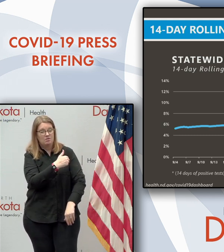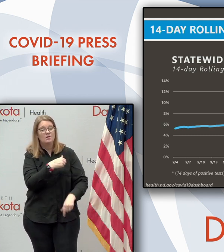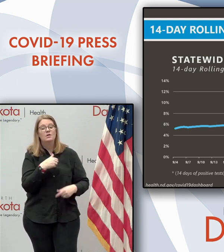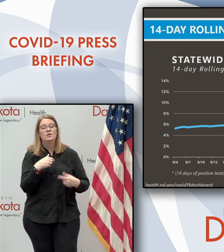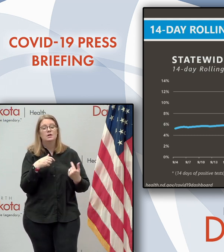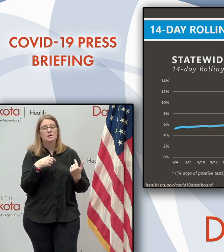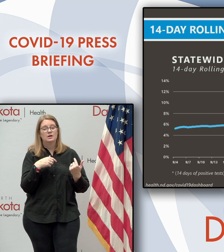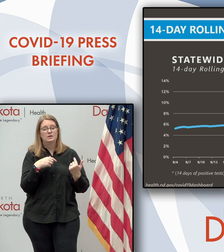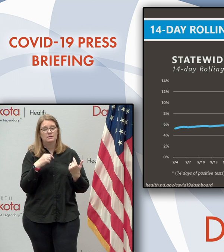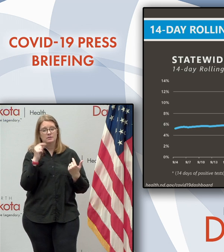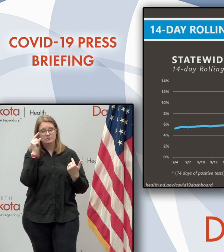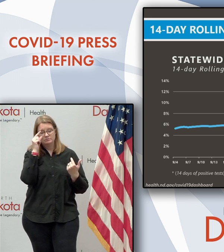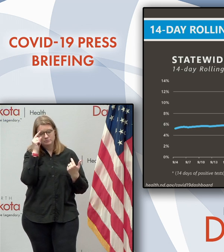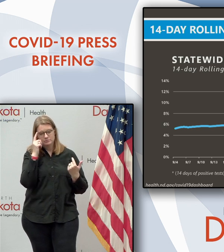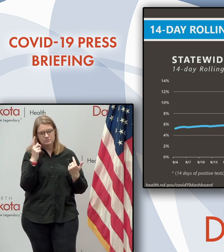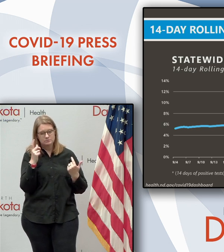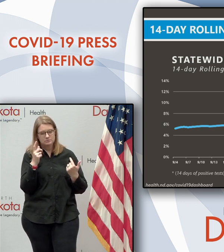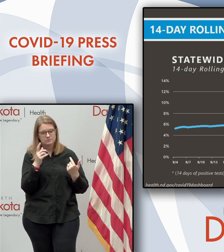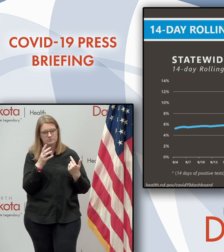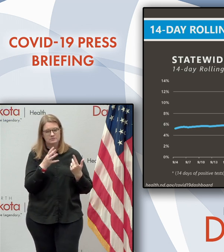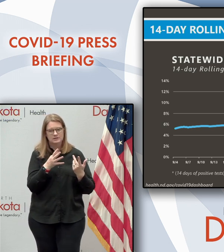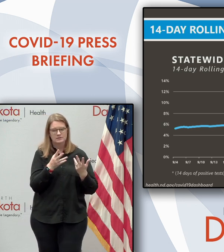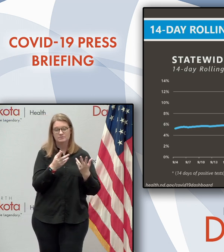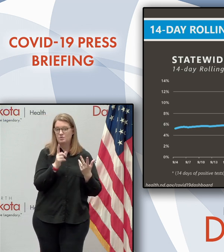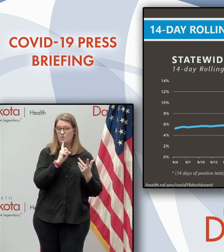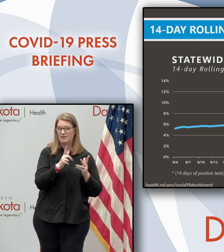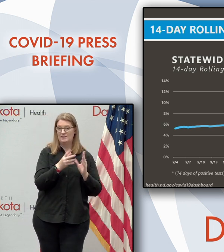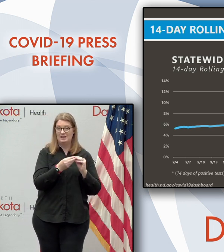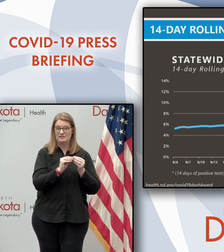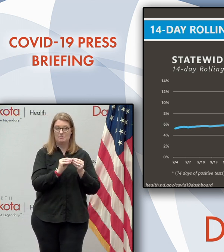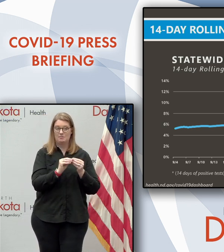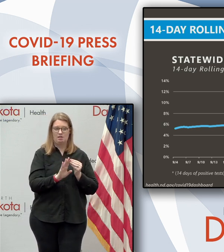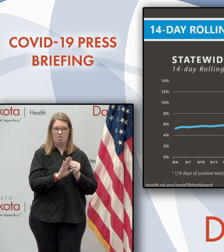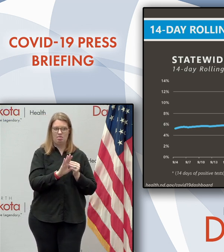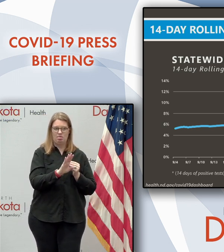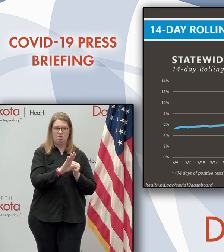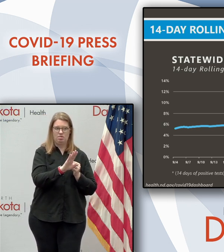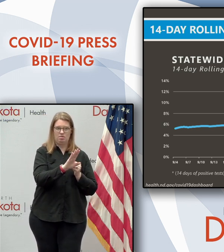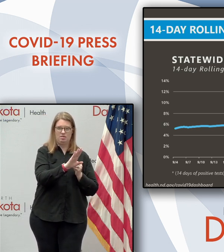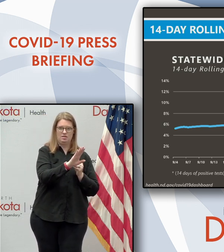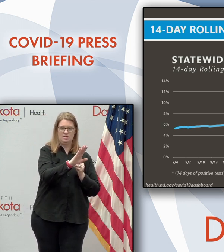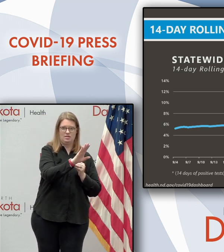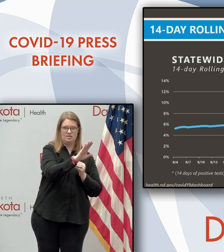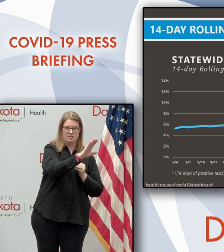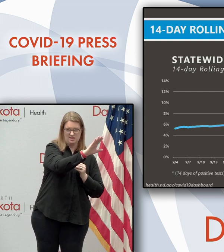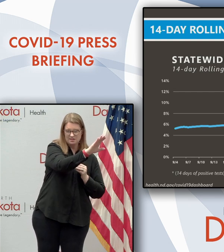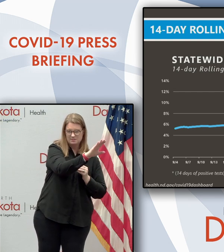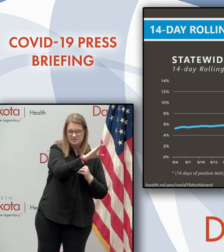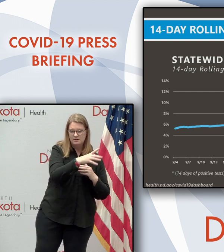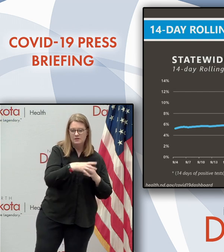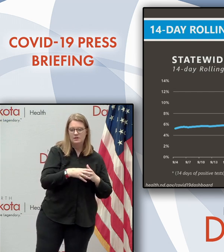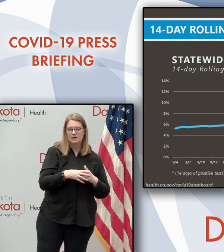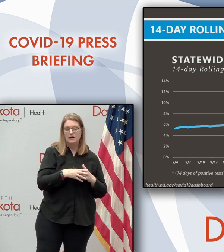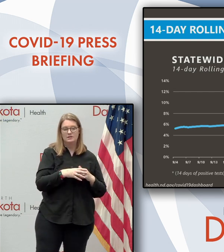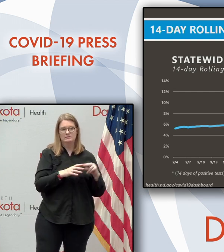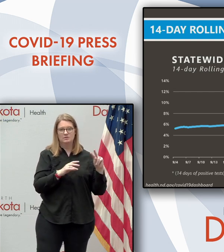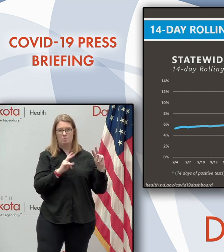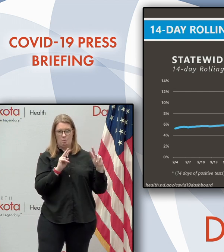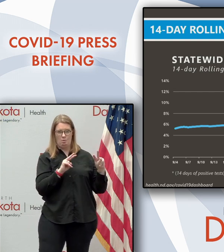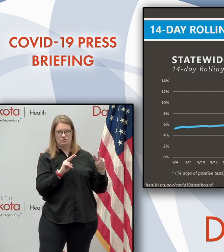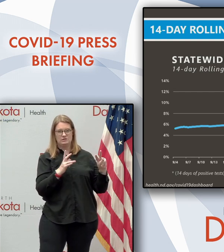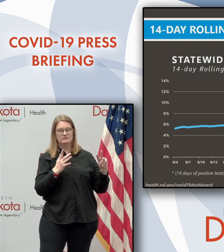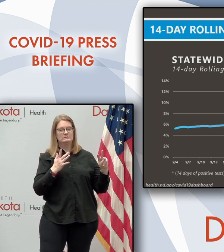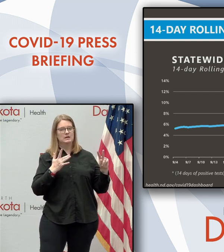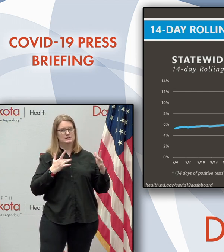again, uh, seeing that this number has had kind of a steady climb to it, and this is of, of, uh, uh, you know, real, real concern to us.